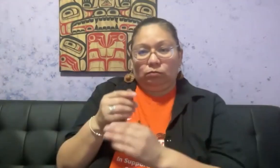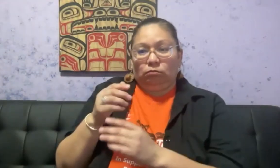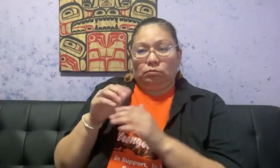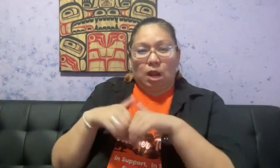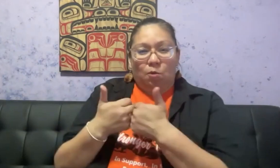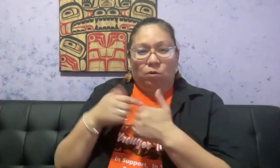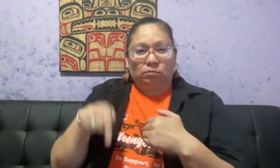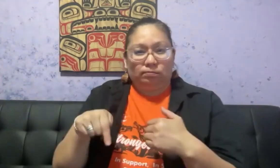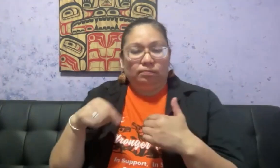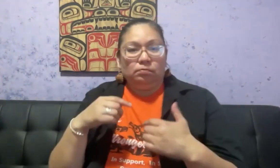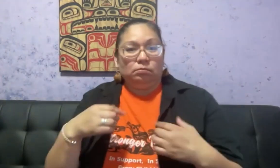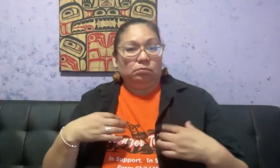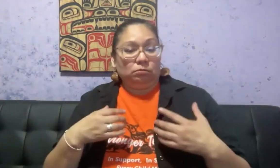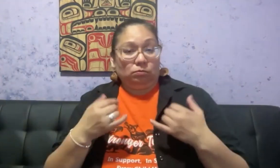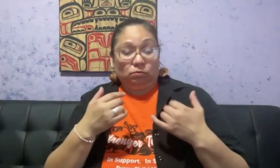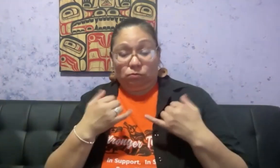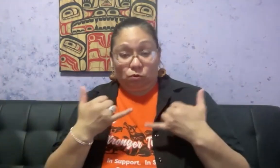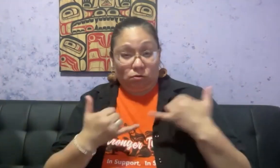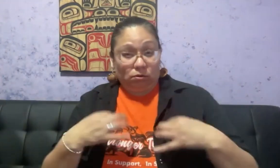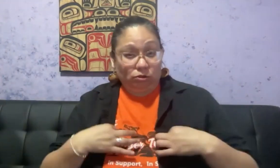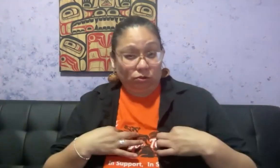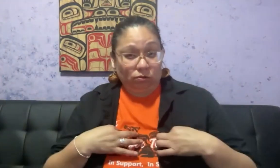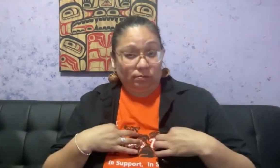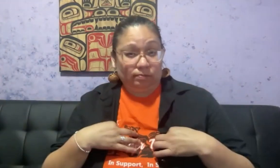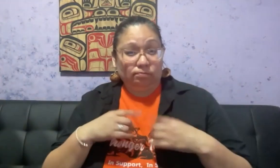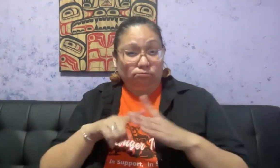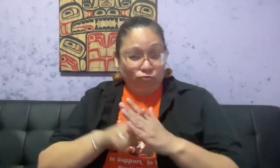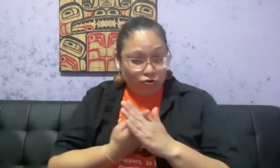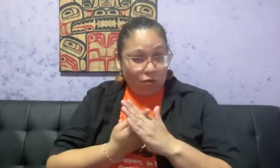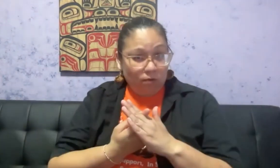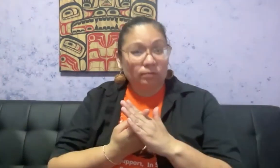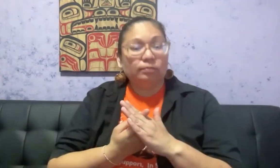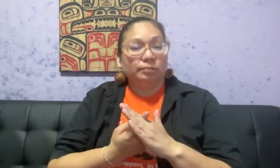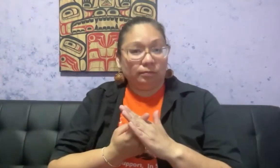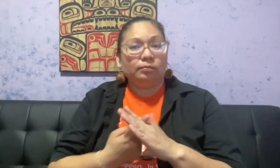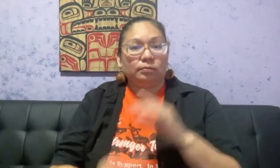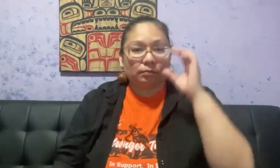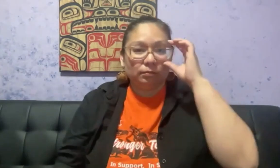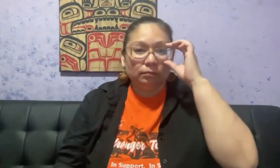Let me give you a bit of history about Phyllis and Orange Shirt Day and how it all started.